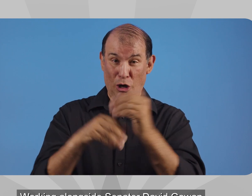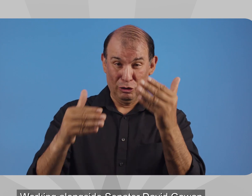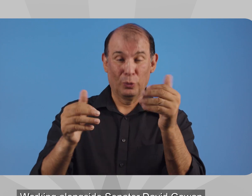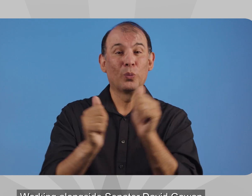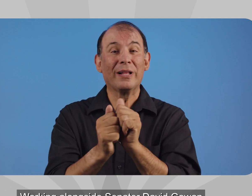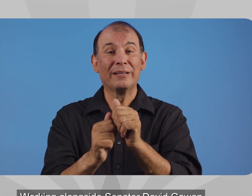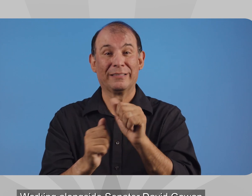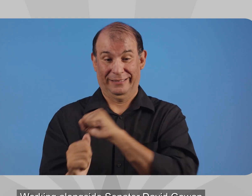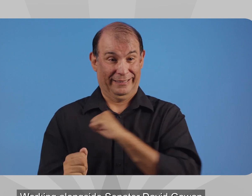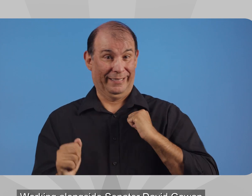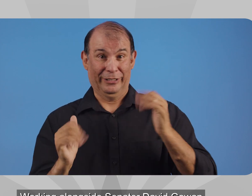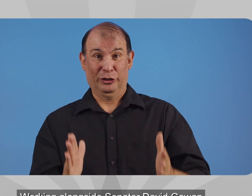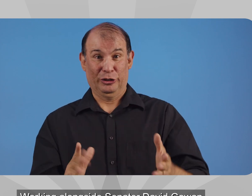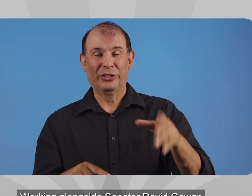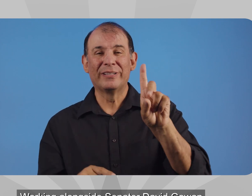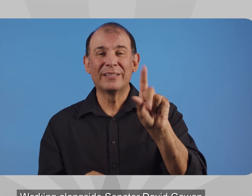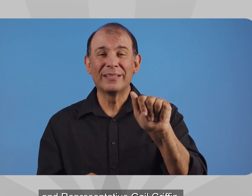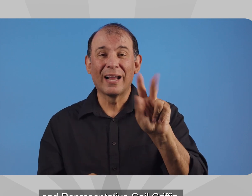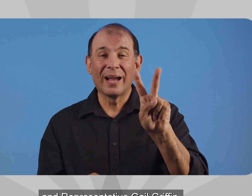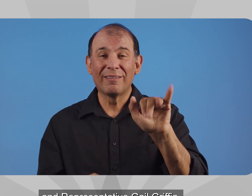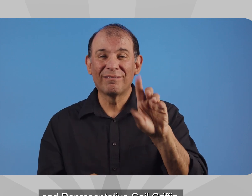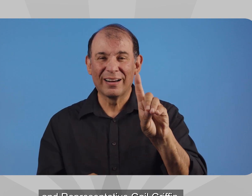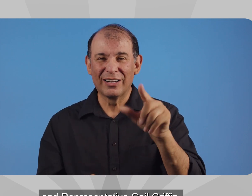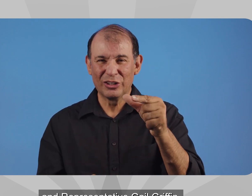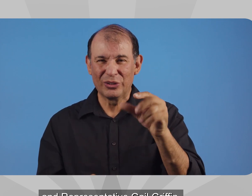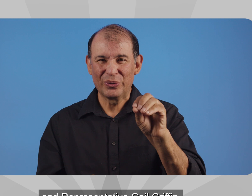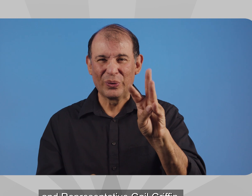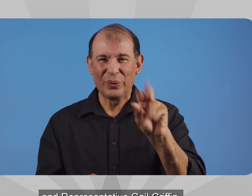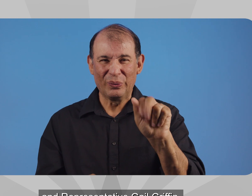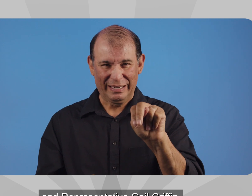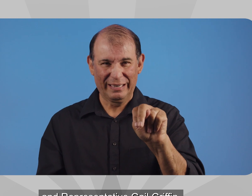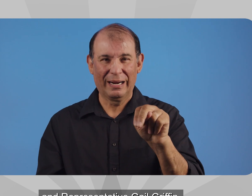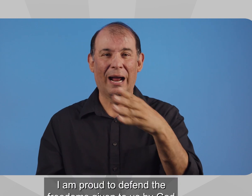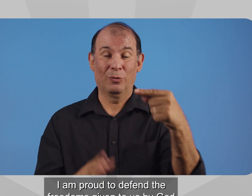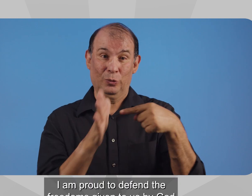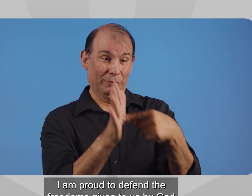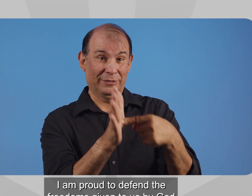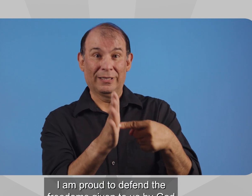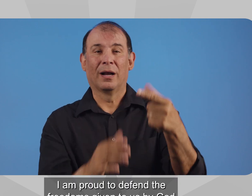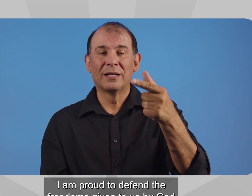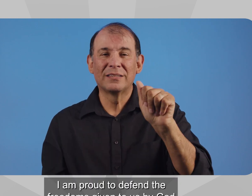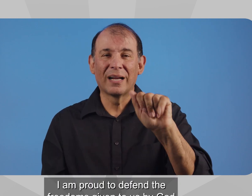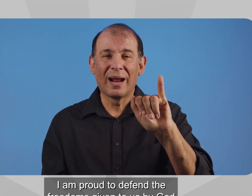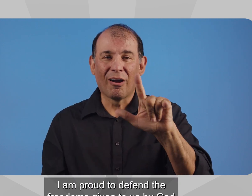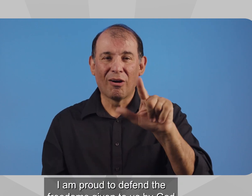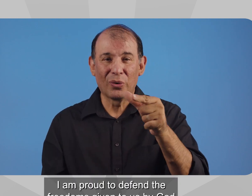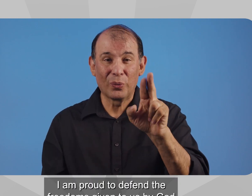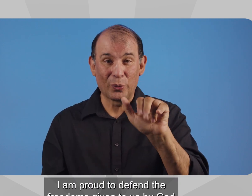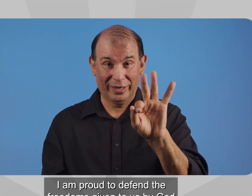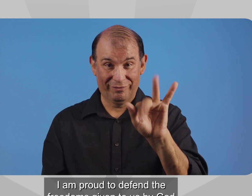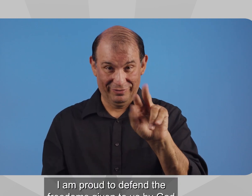Working alongside Senator David Gowen and Representative Gail Griffin, I am proud to defend the